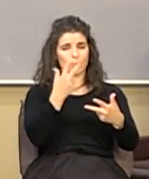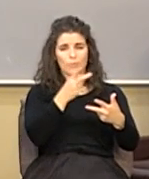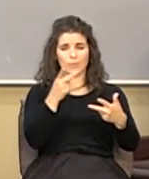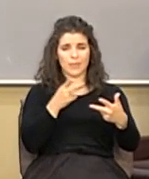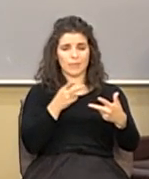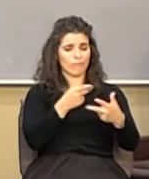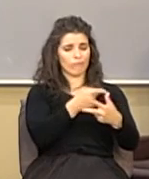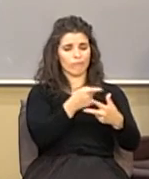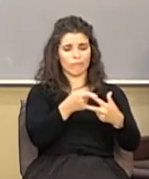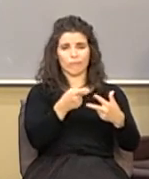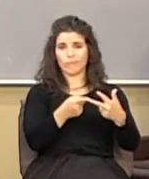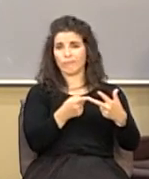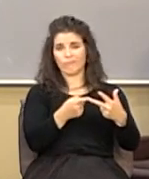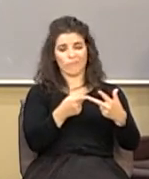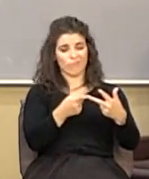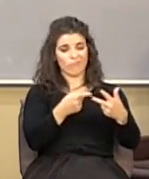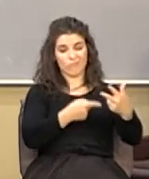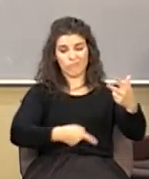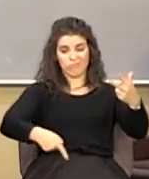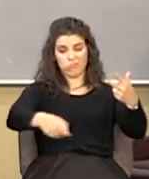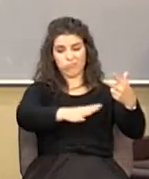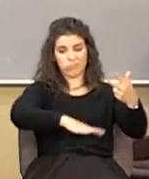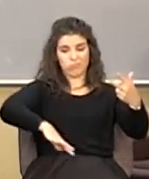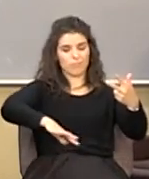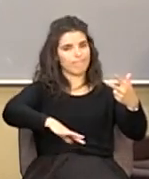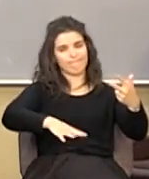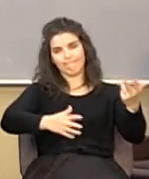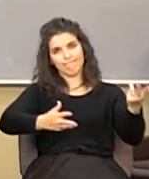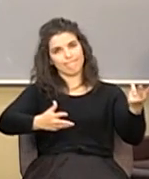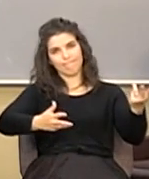outside of that hold on to your hat